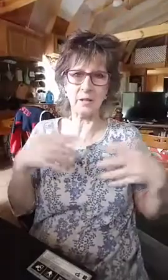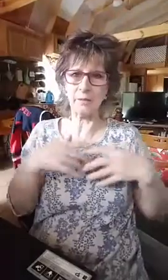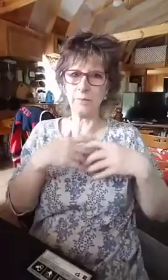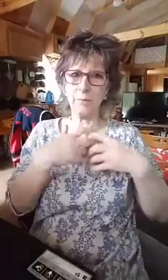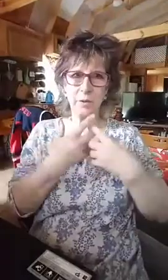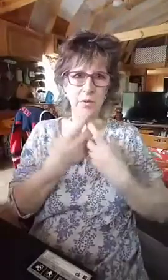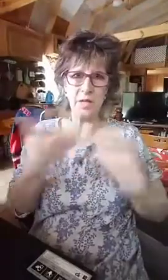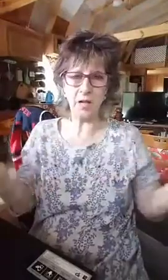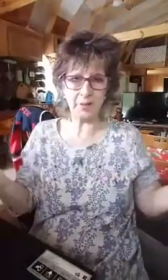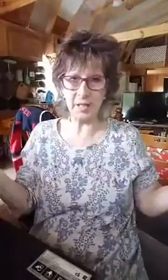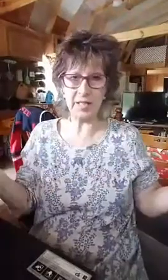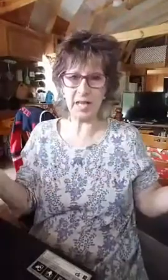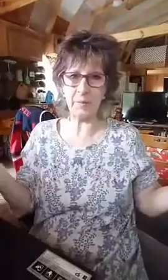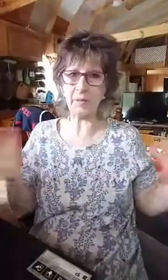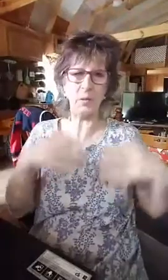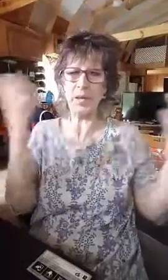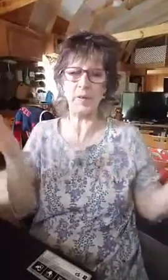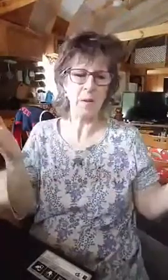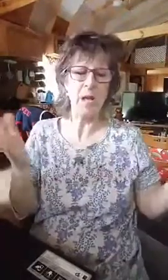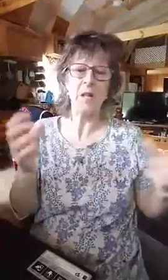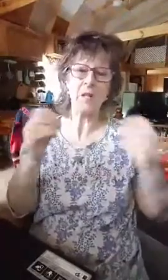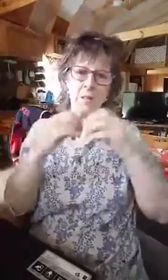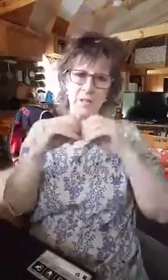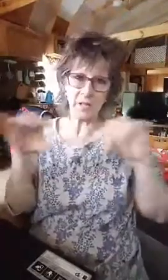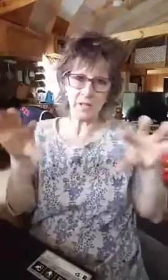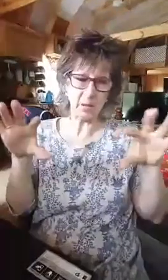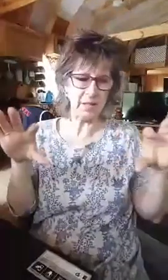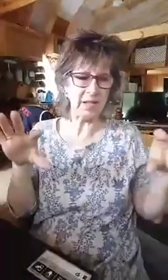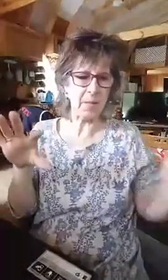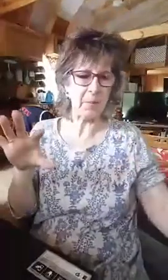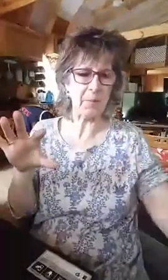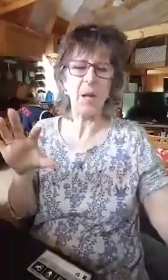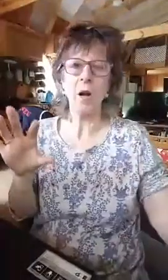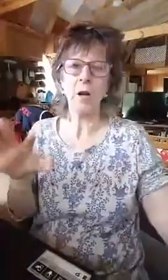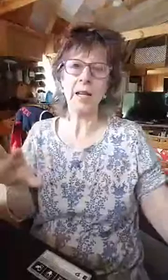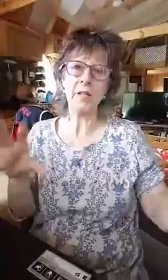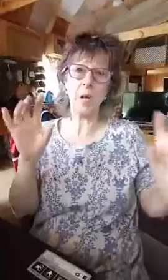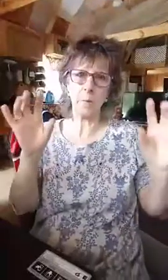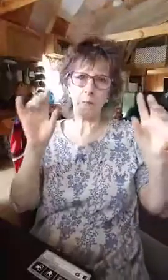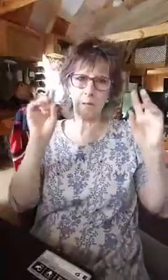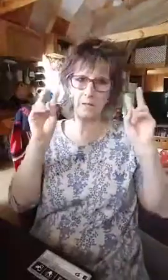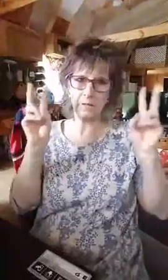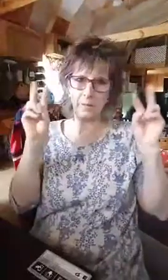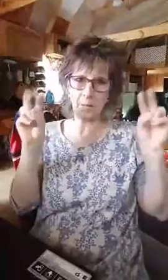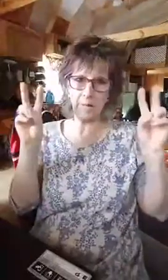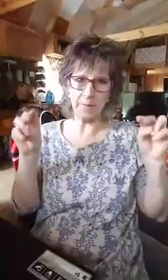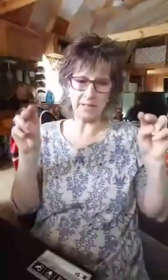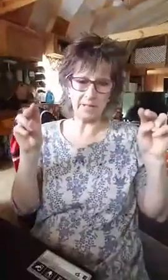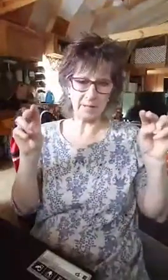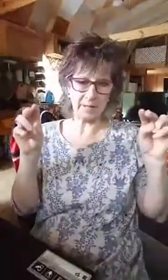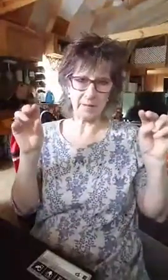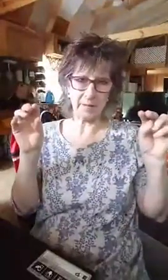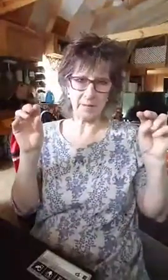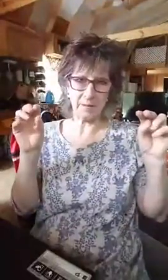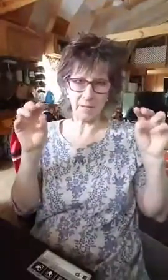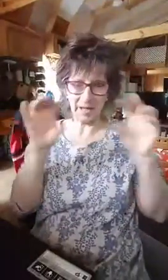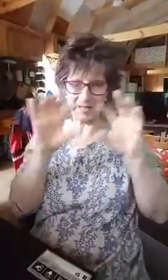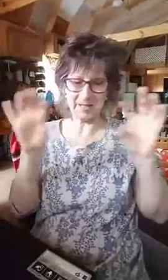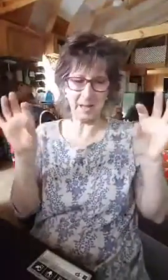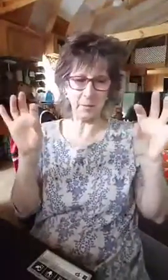losing all his money and gambling, whatever. So we're just going to use that one sample. Okay. So the problem is as a sample,